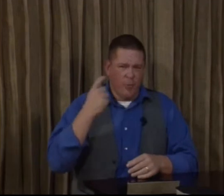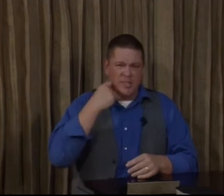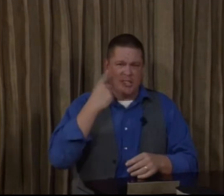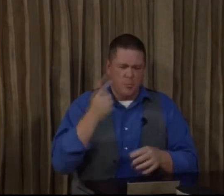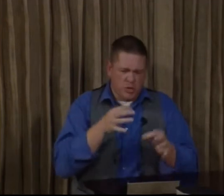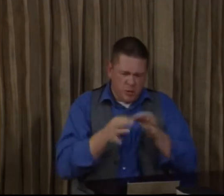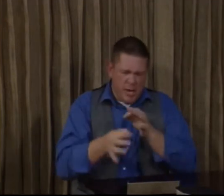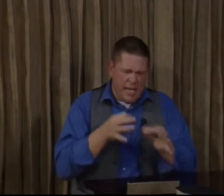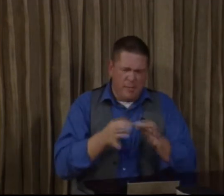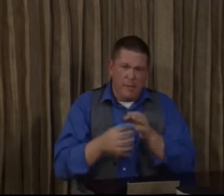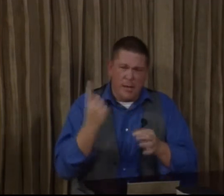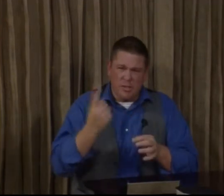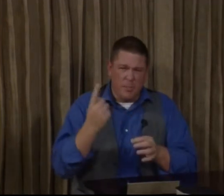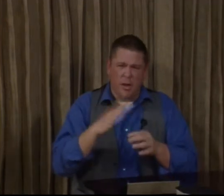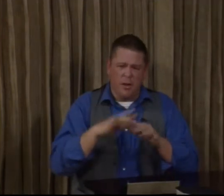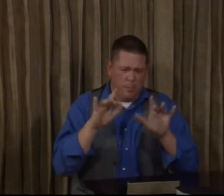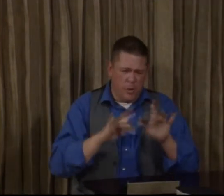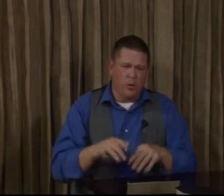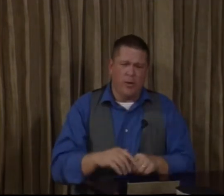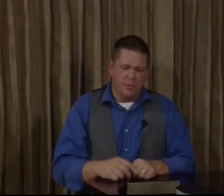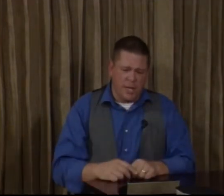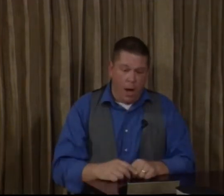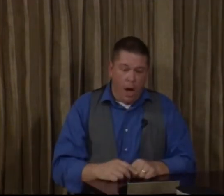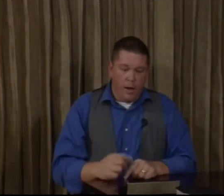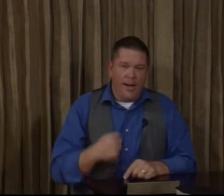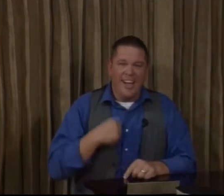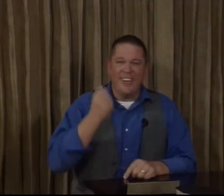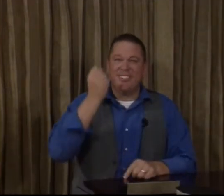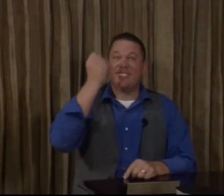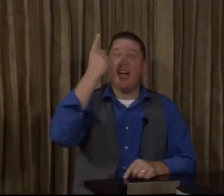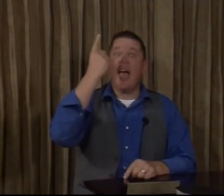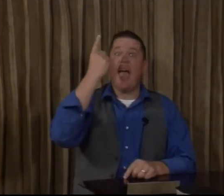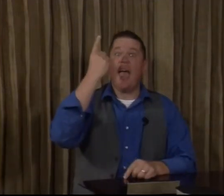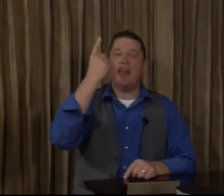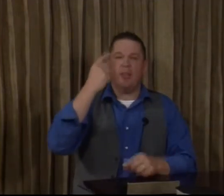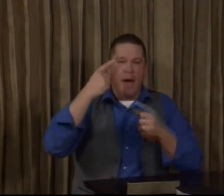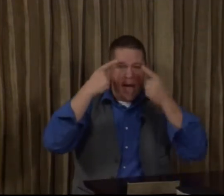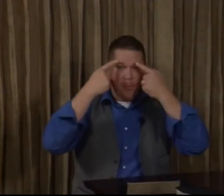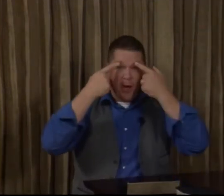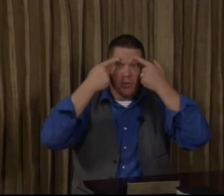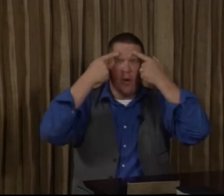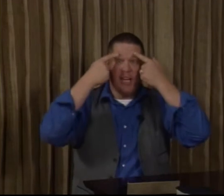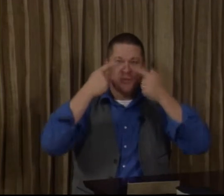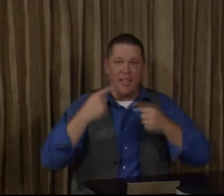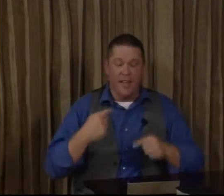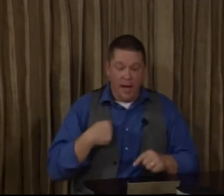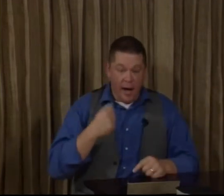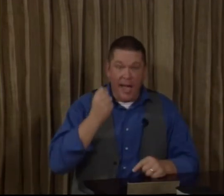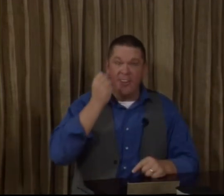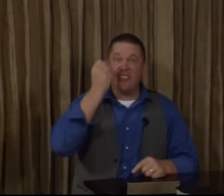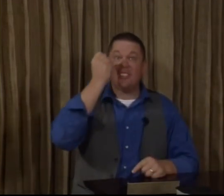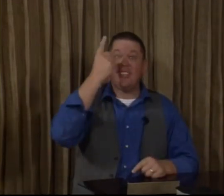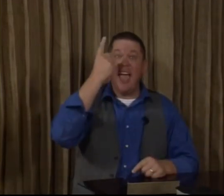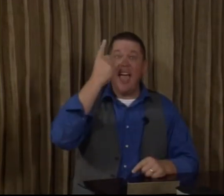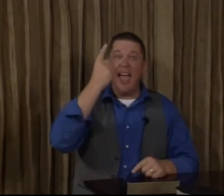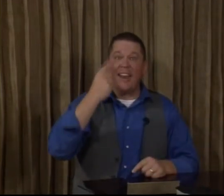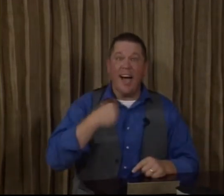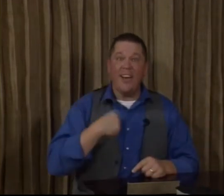Recently, someone was explaining to me about something on a computer, and I was like, I understand. The eyebrows raised with it. I understand. I